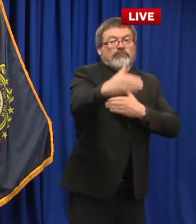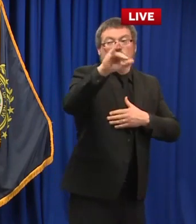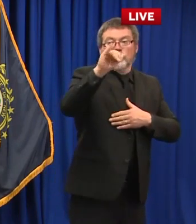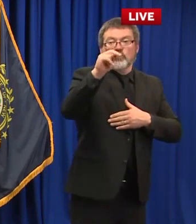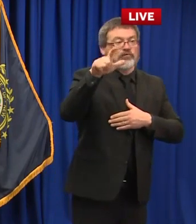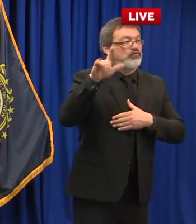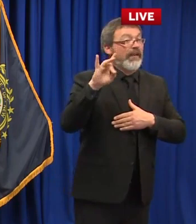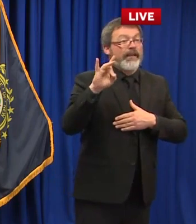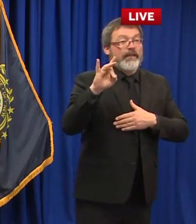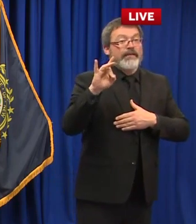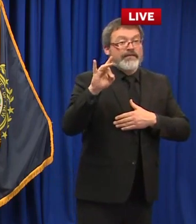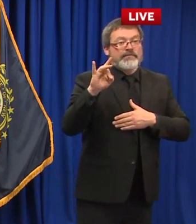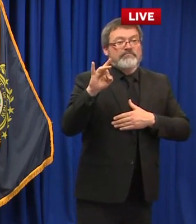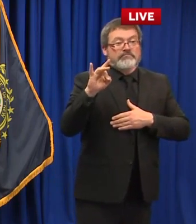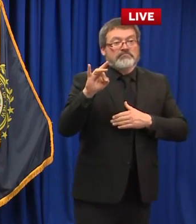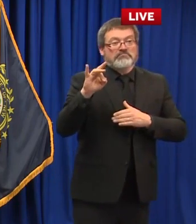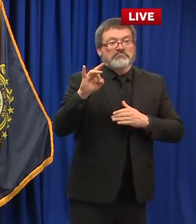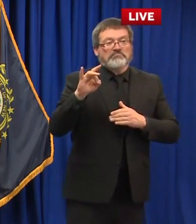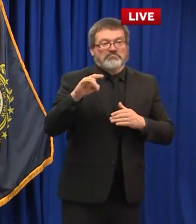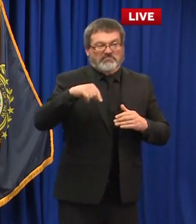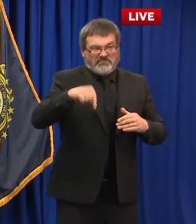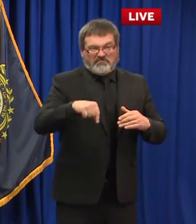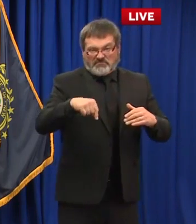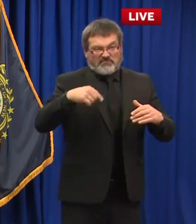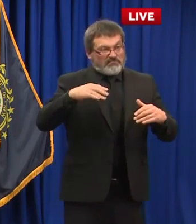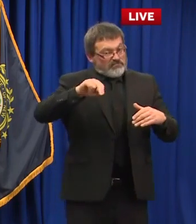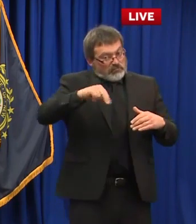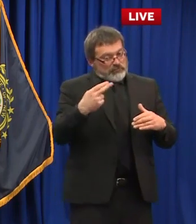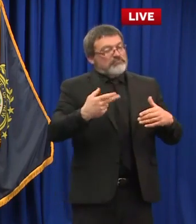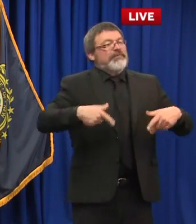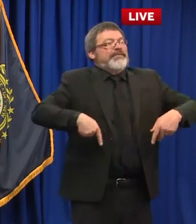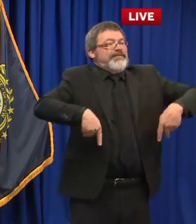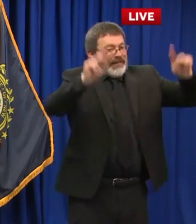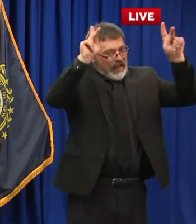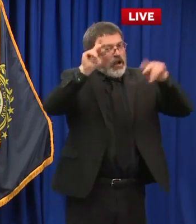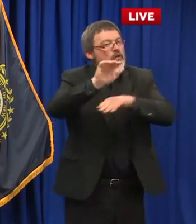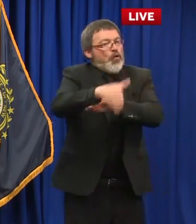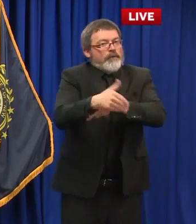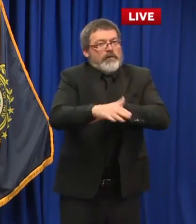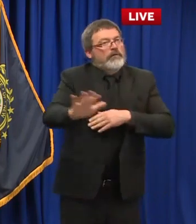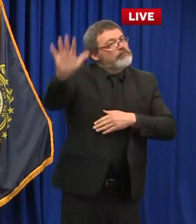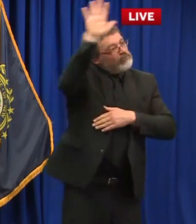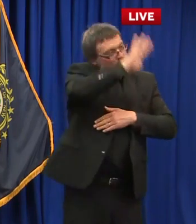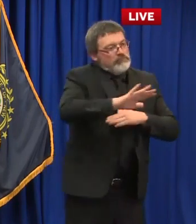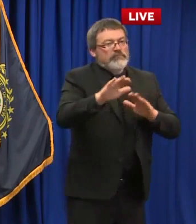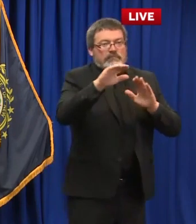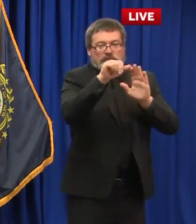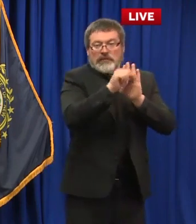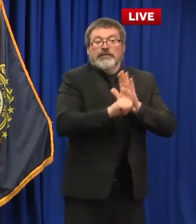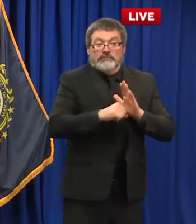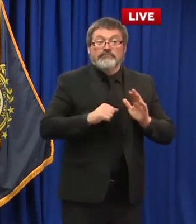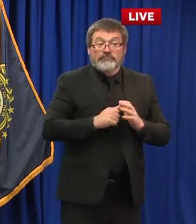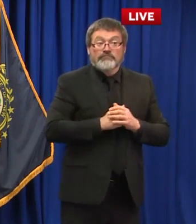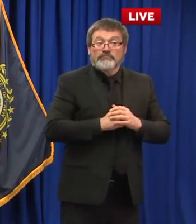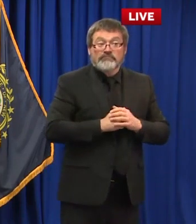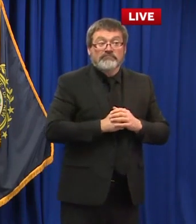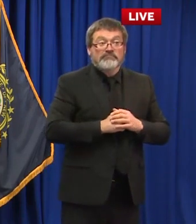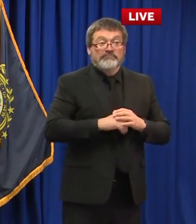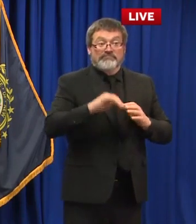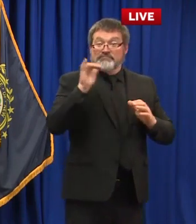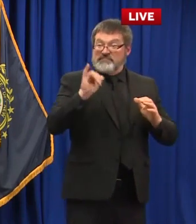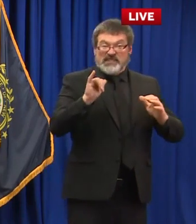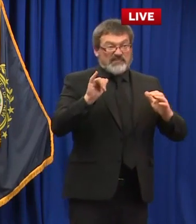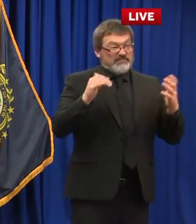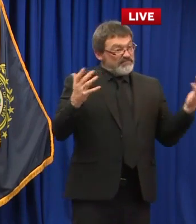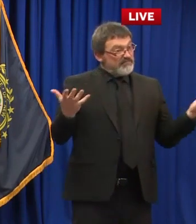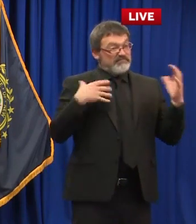camping um so you know with these with these openings uh and our ability to flex open we understand that not every business